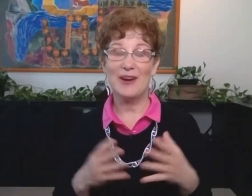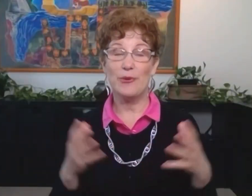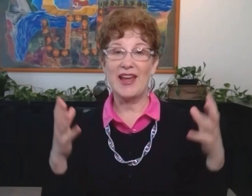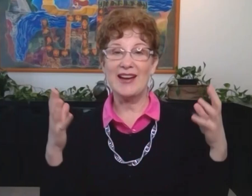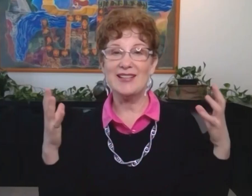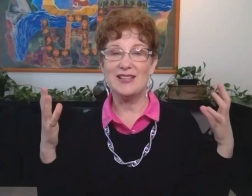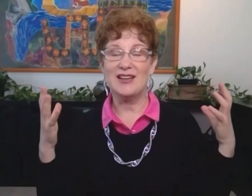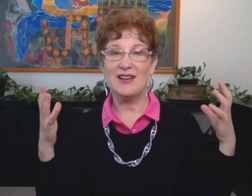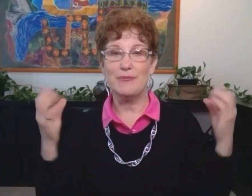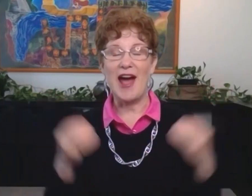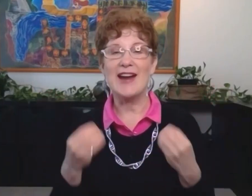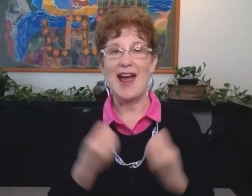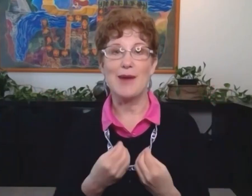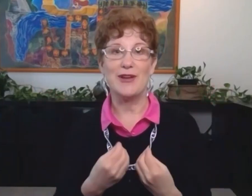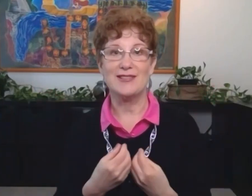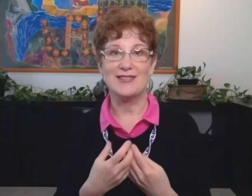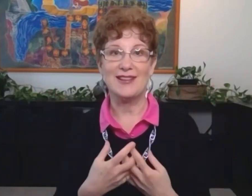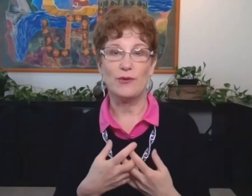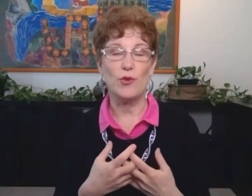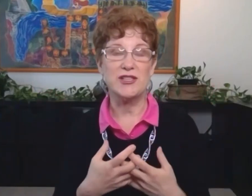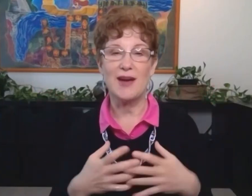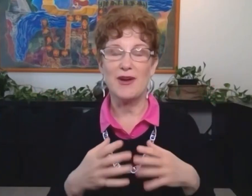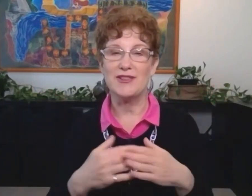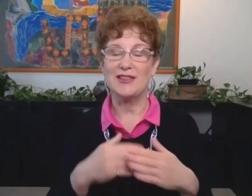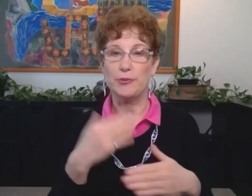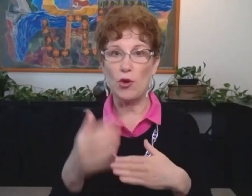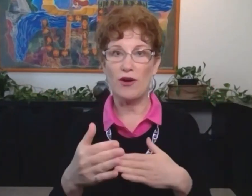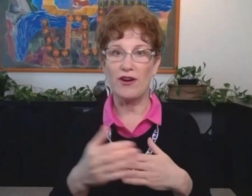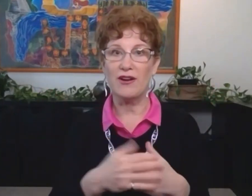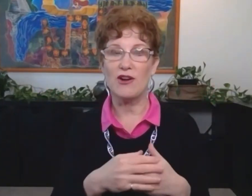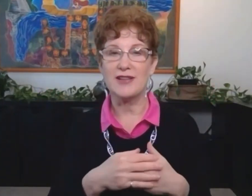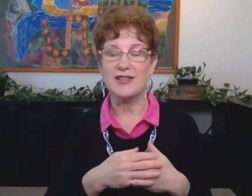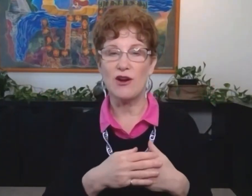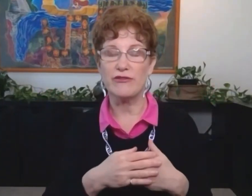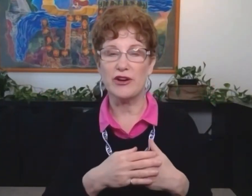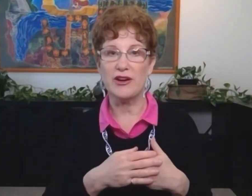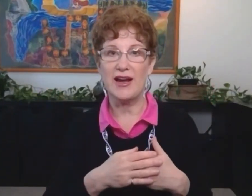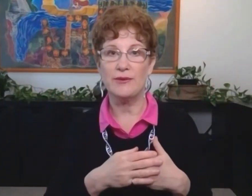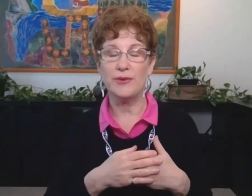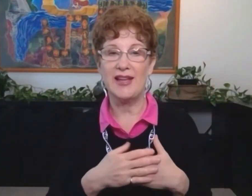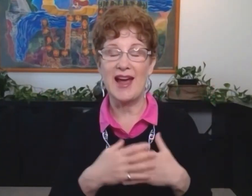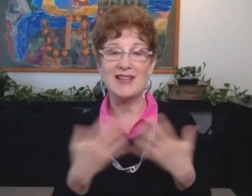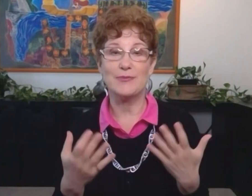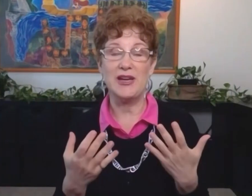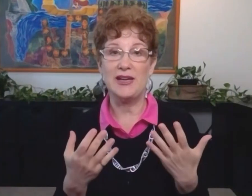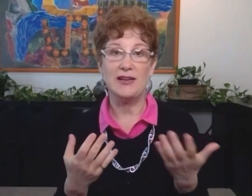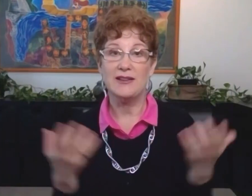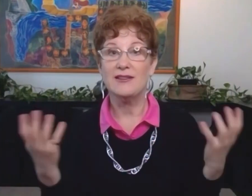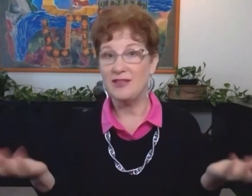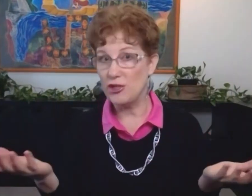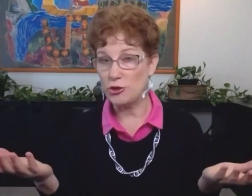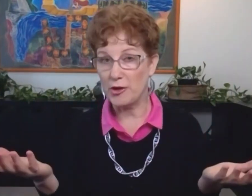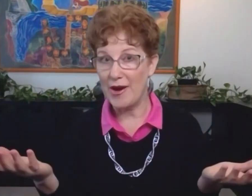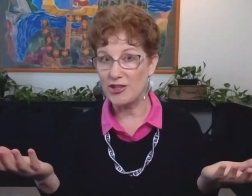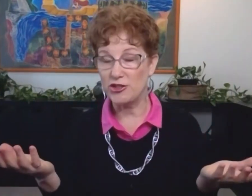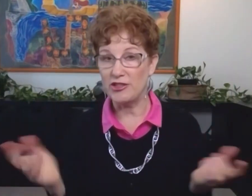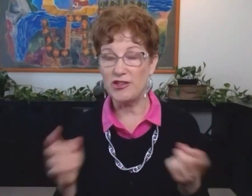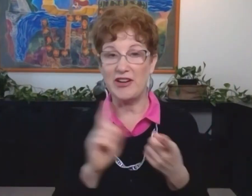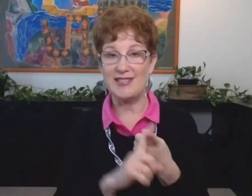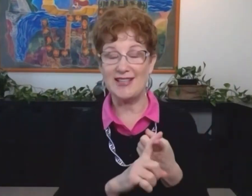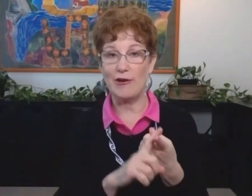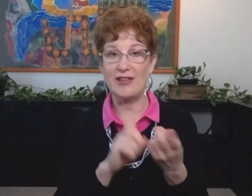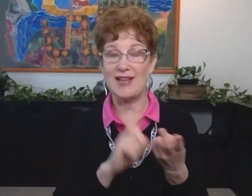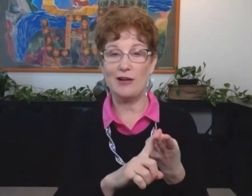And we get into bad habits. Like one time I was at the border crossing over and when they asked me the usual